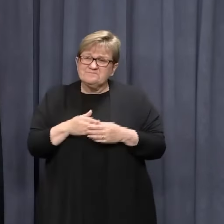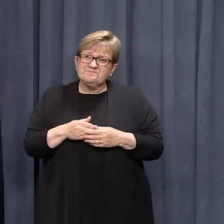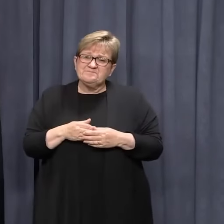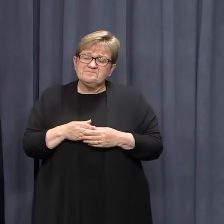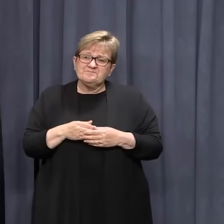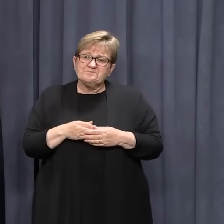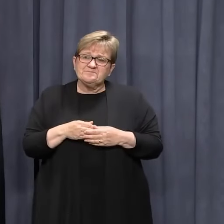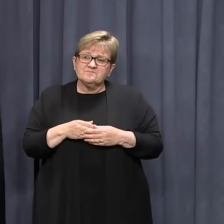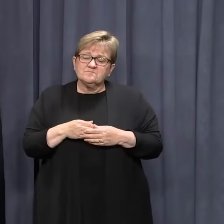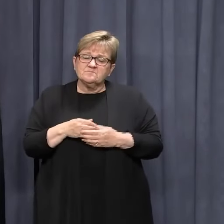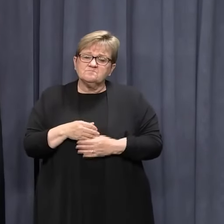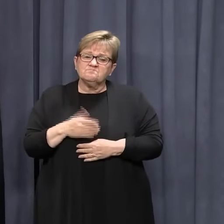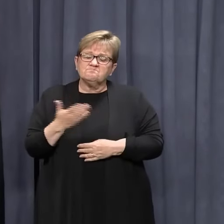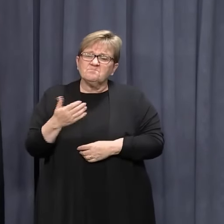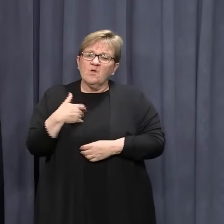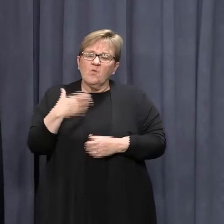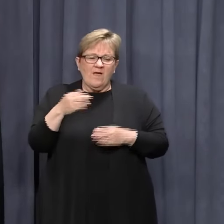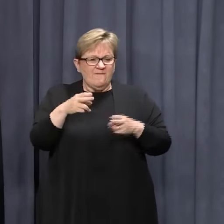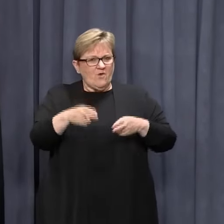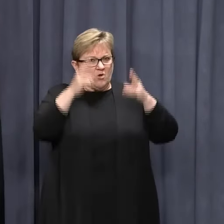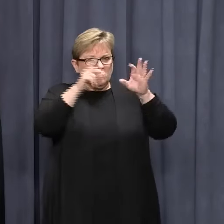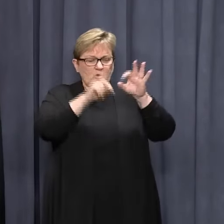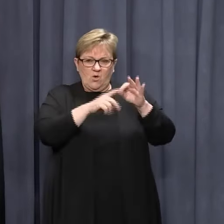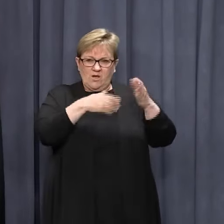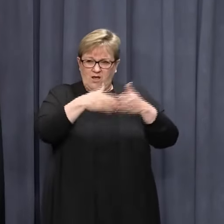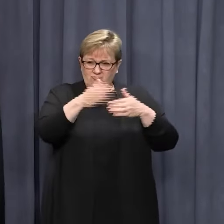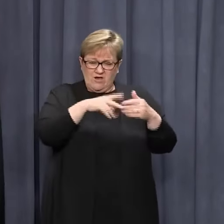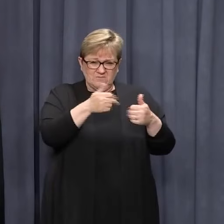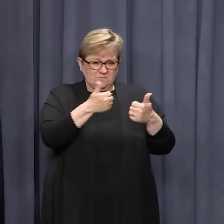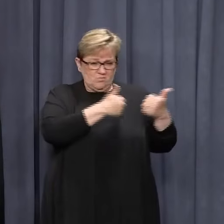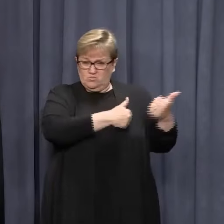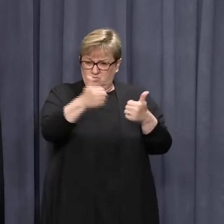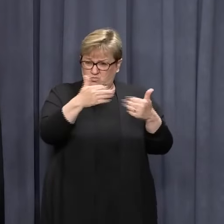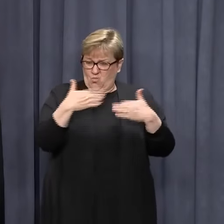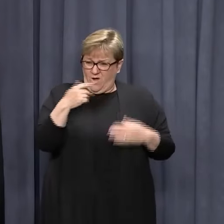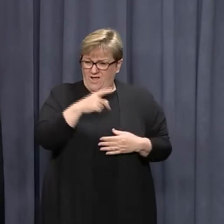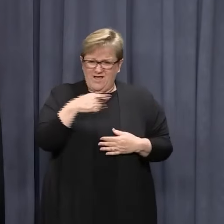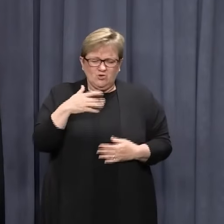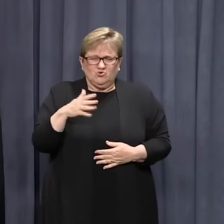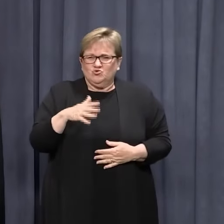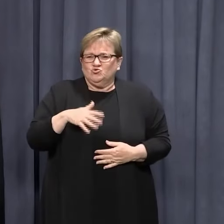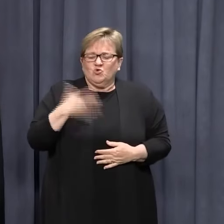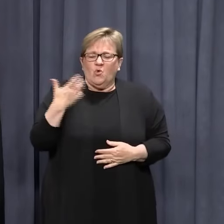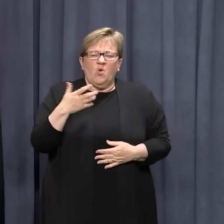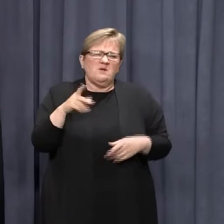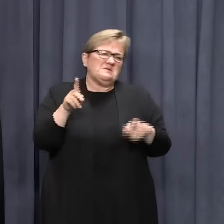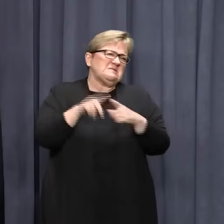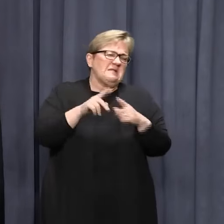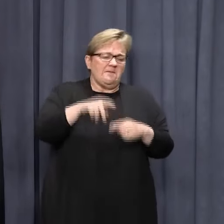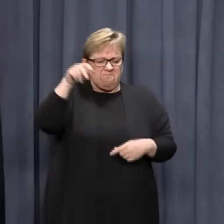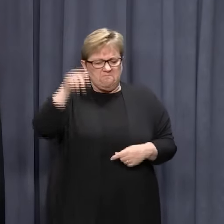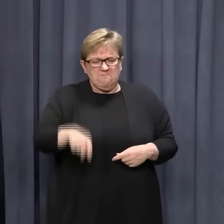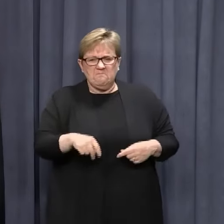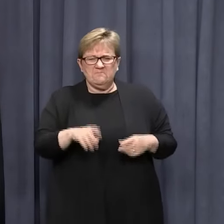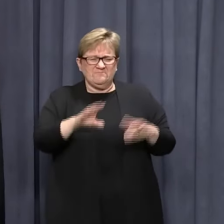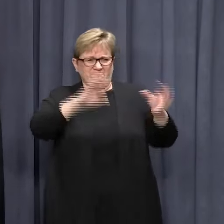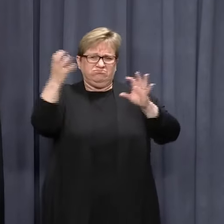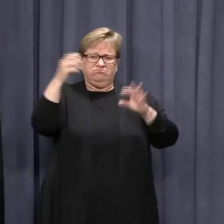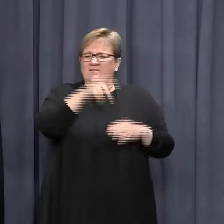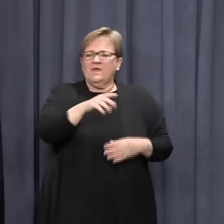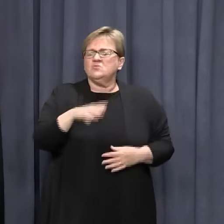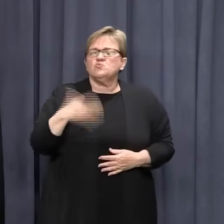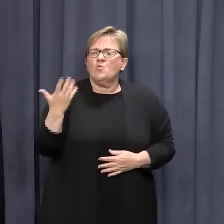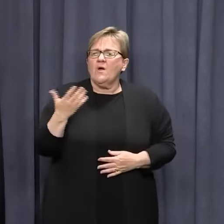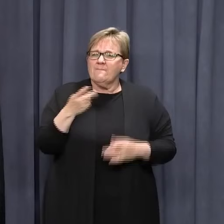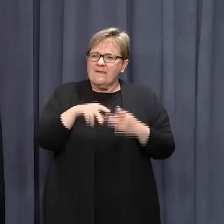Obviously, we've got a hotel quarantine arrangements have worked very well. So we don't want to just suddenly say, disrupt it all.